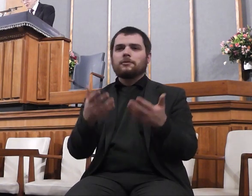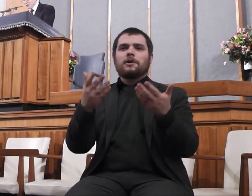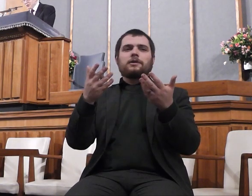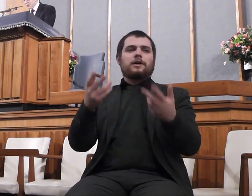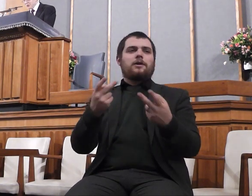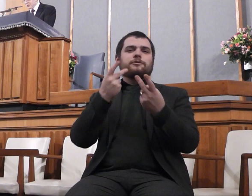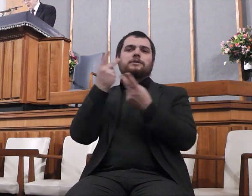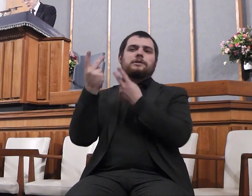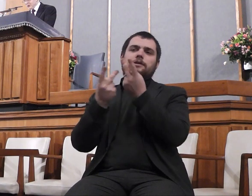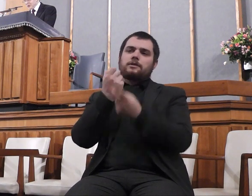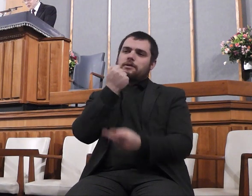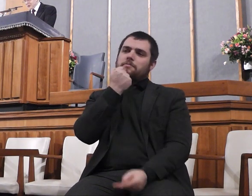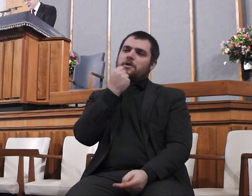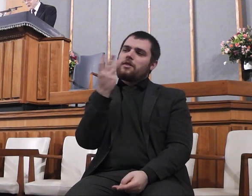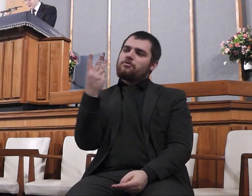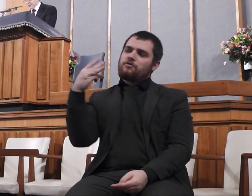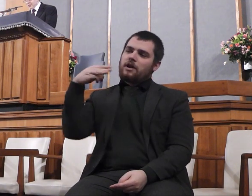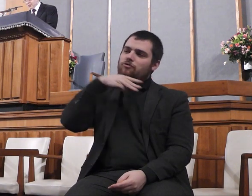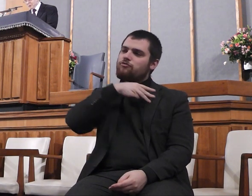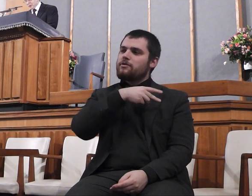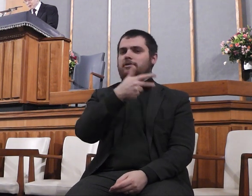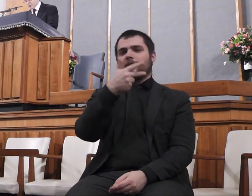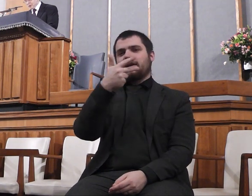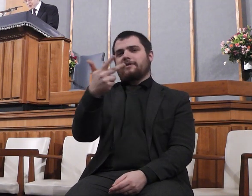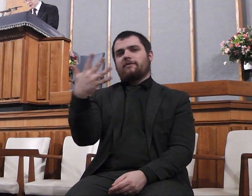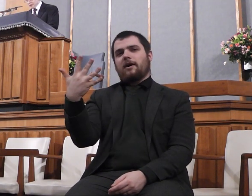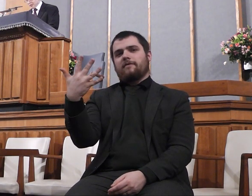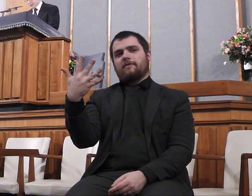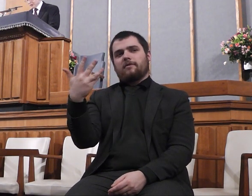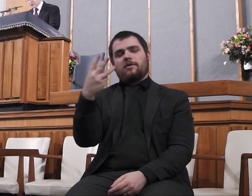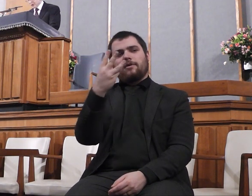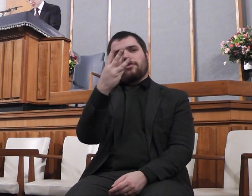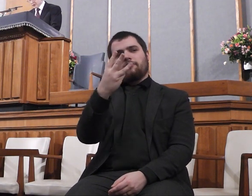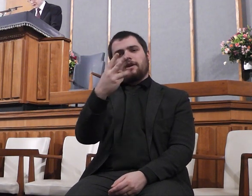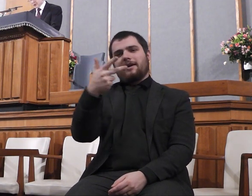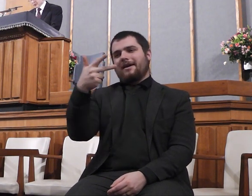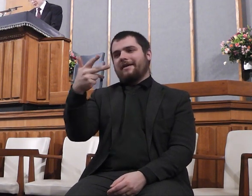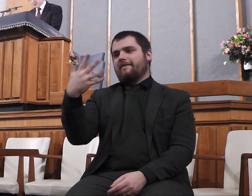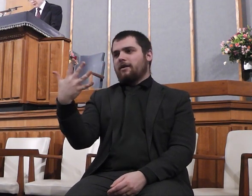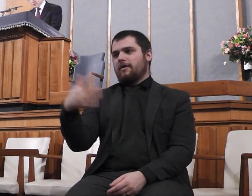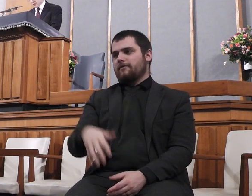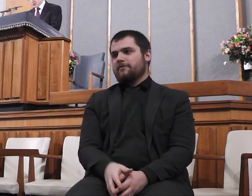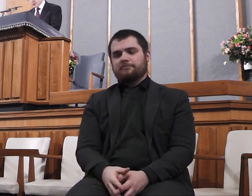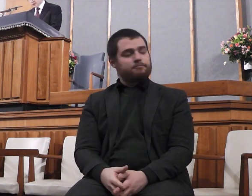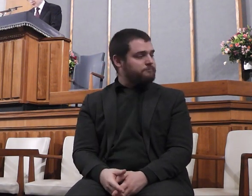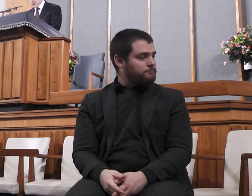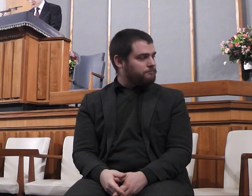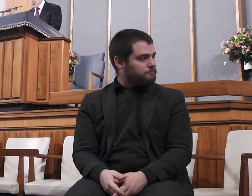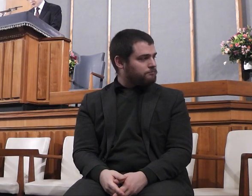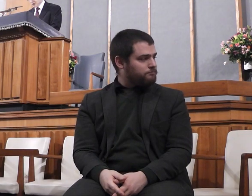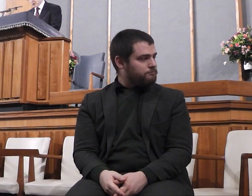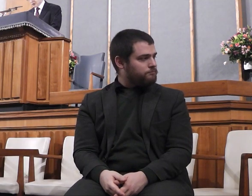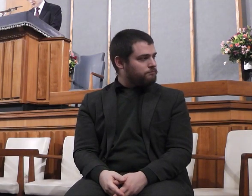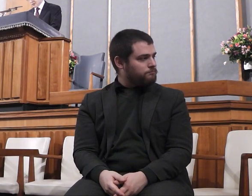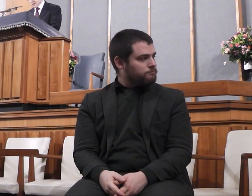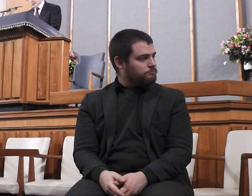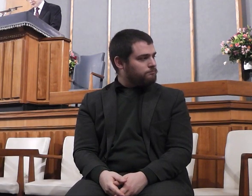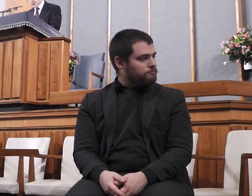verse 385. In number 385, out of my bondage, sorrow, and